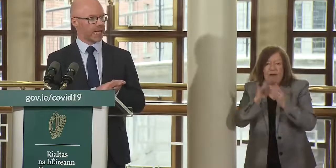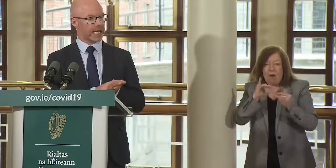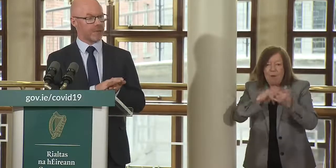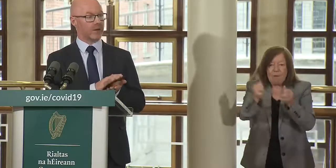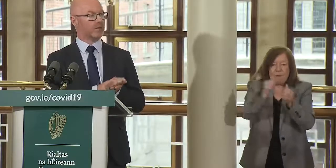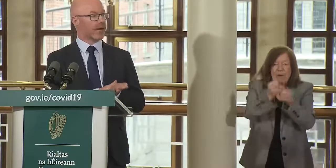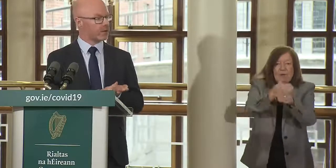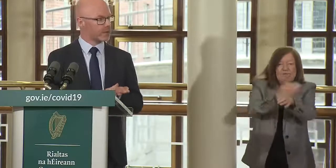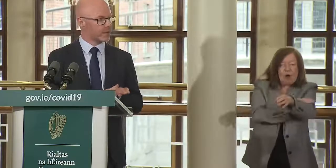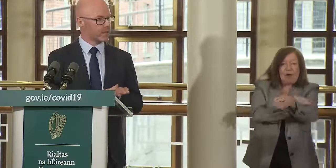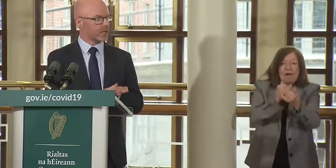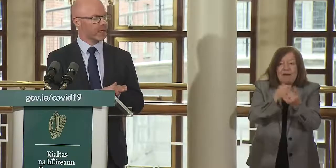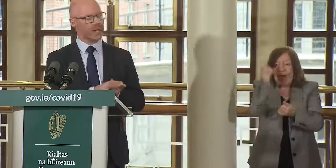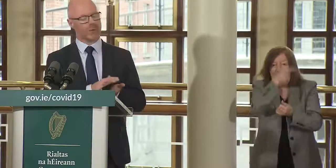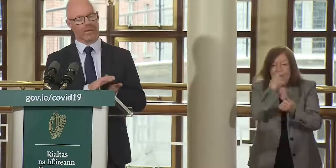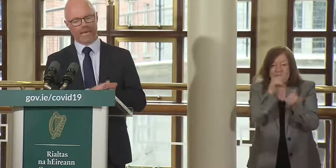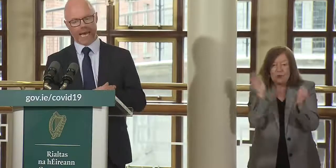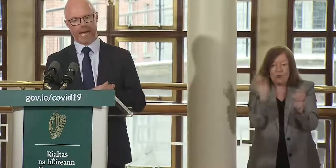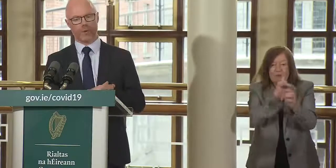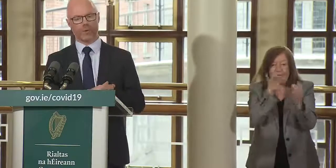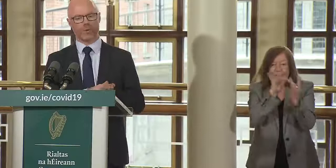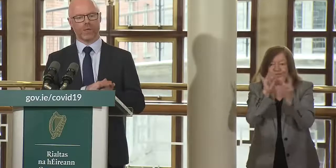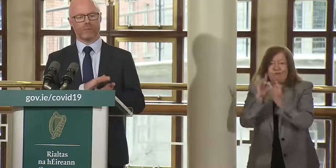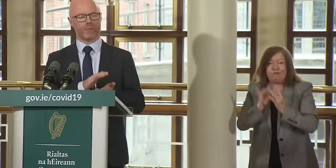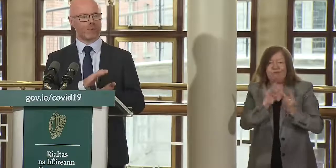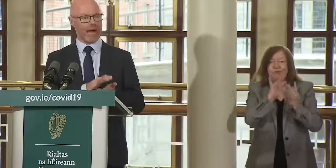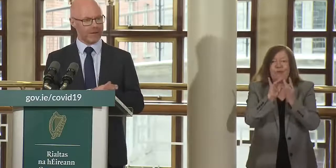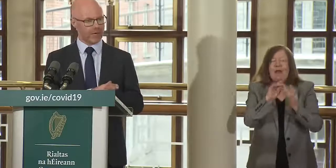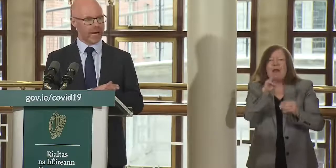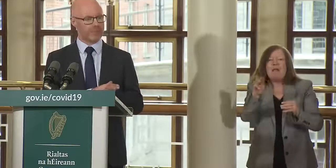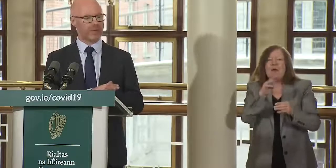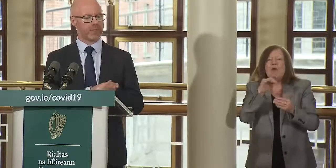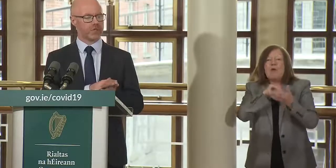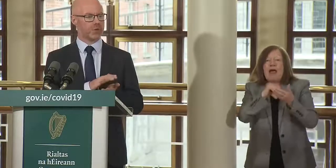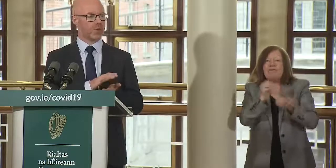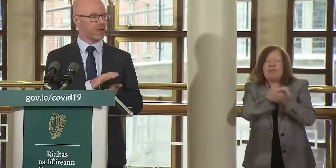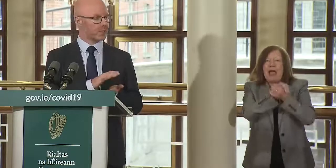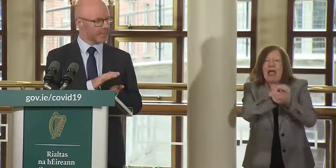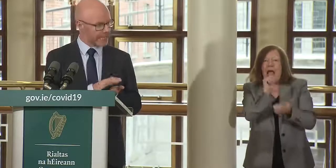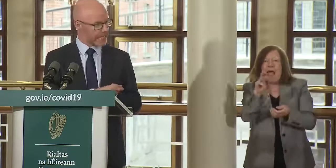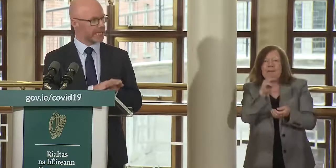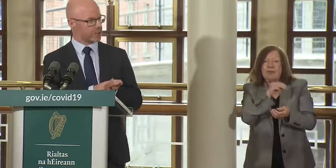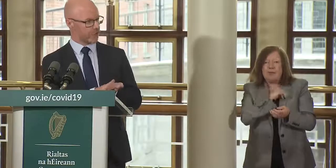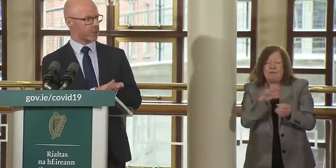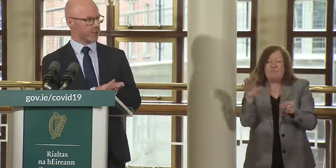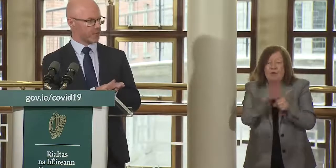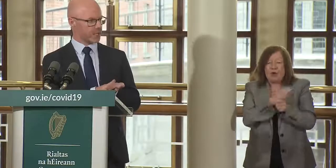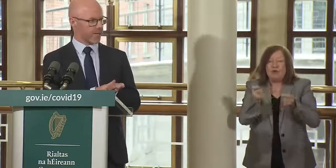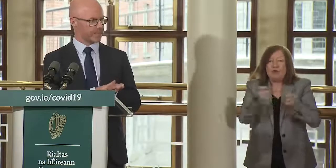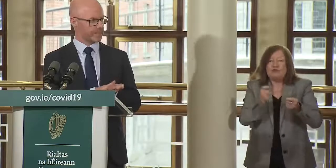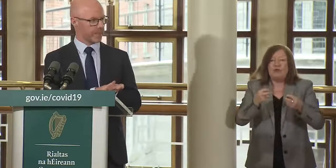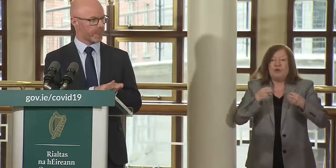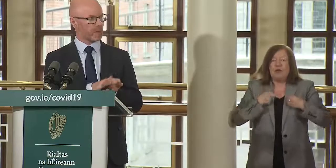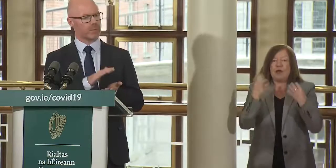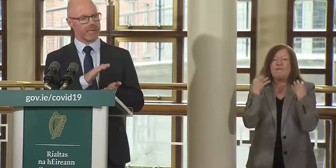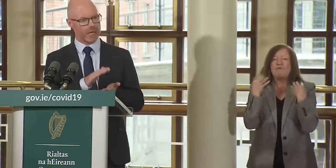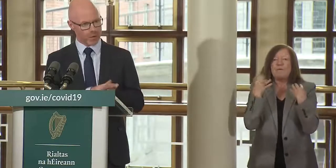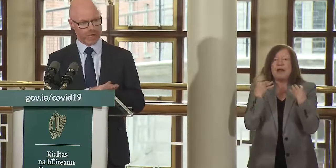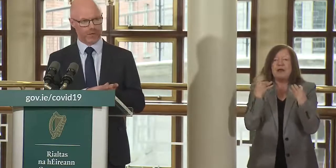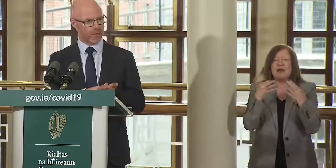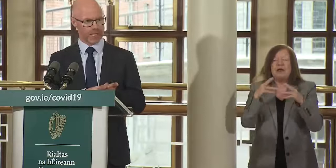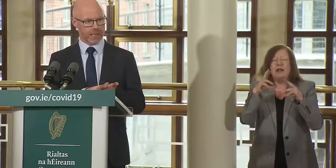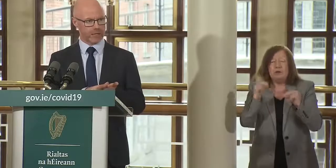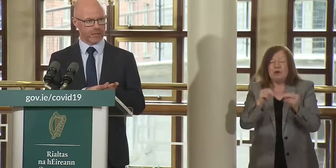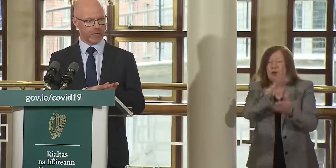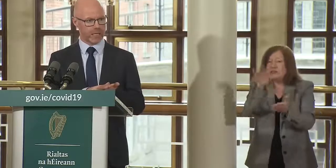in a matter of hours it will allow people who have the app to completely control their own data there will be